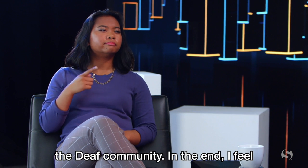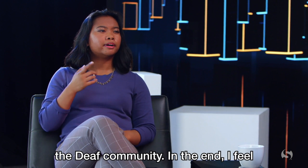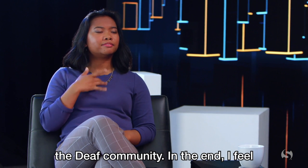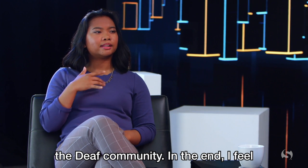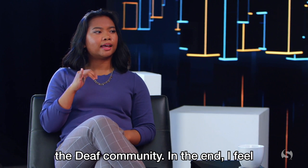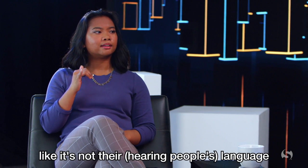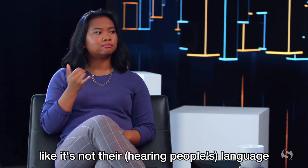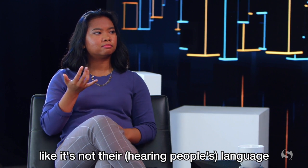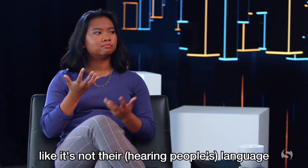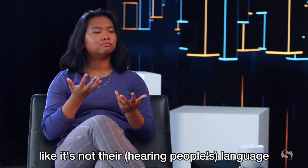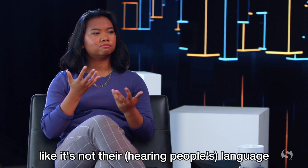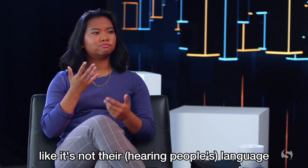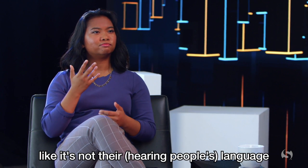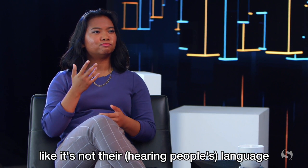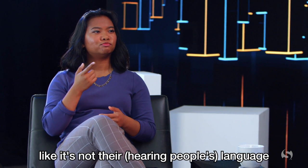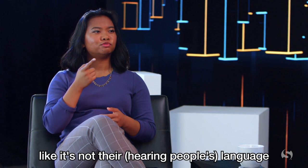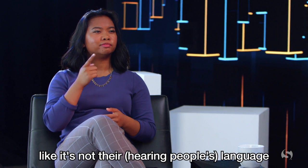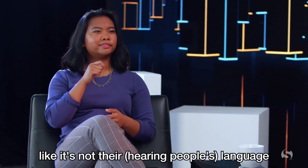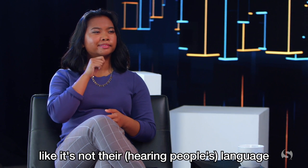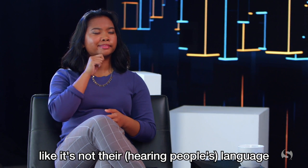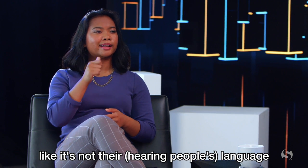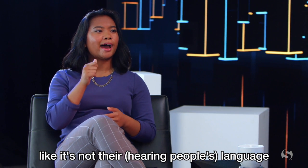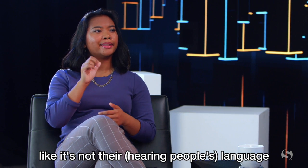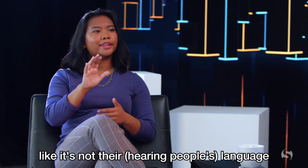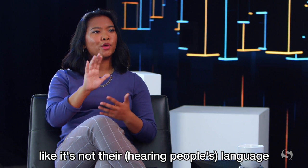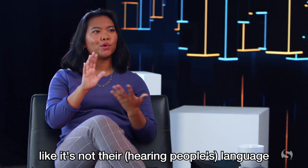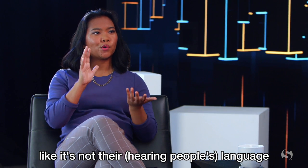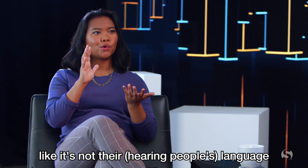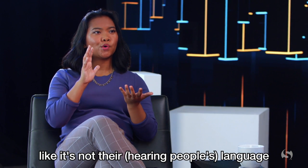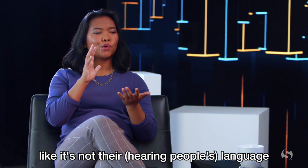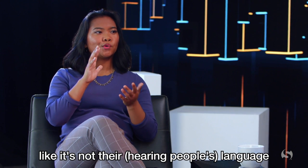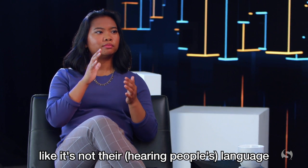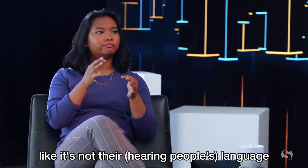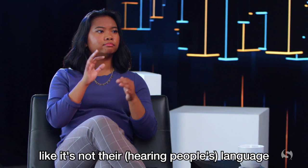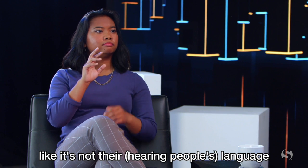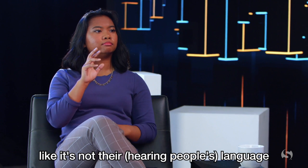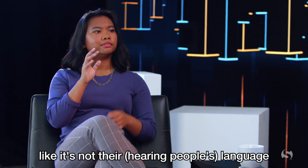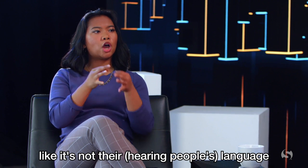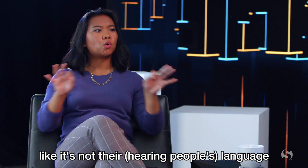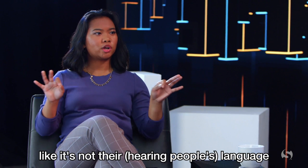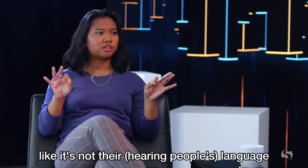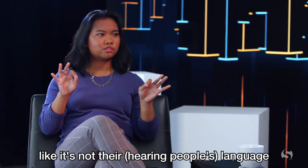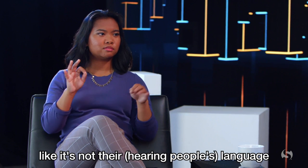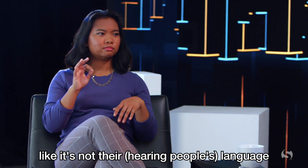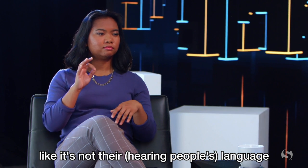In the end, I feel like it's not their language, but it's their